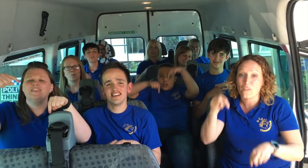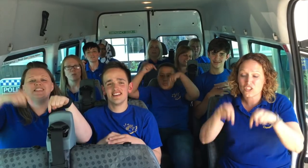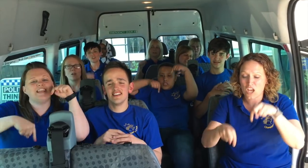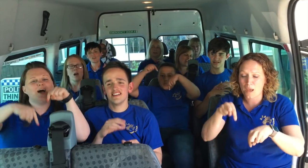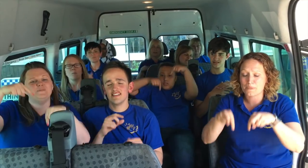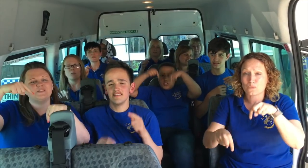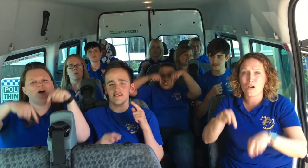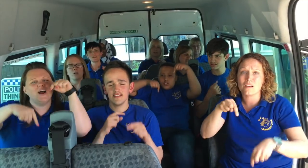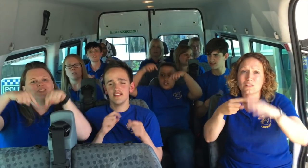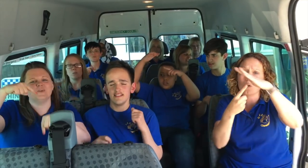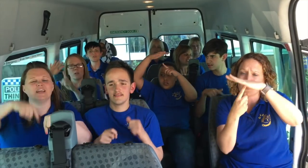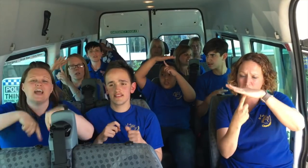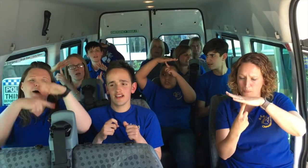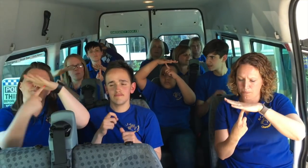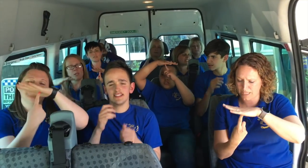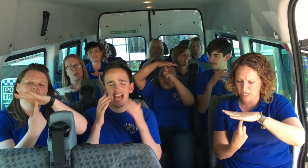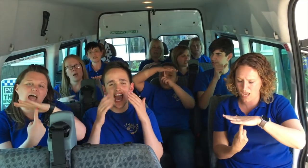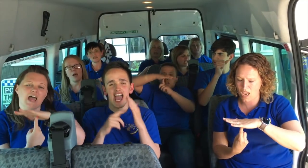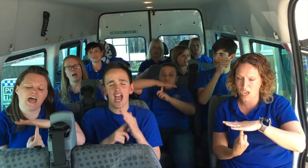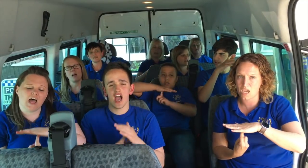the sharpest words wanna cut me down